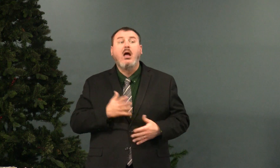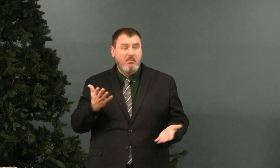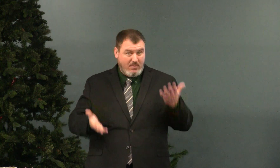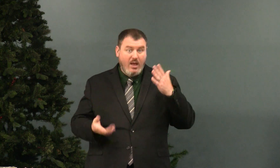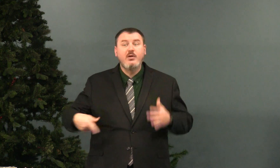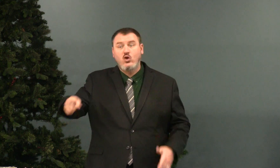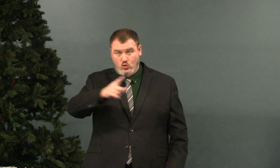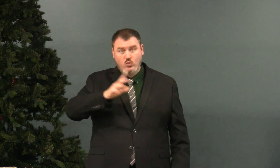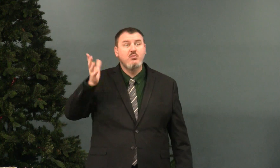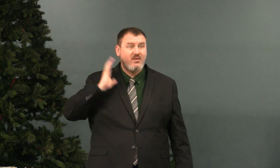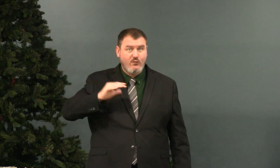lying.